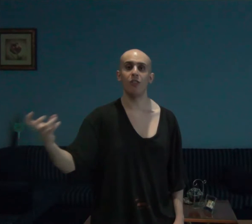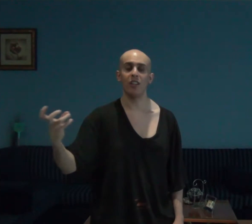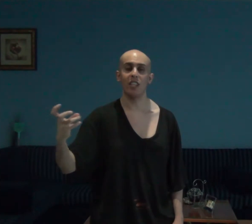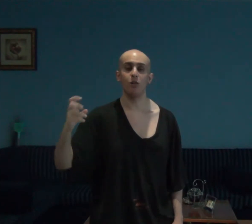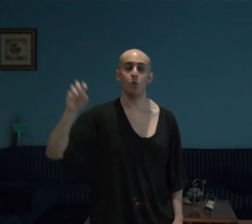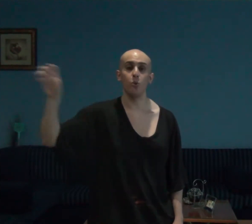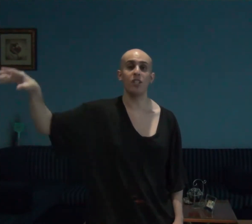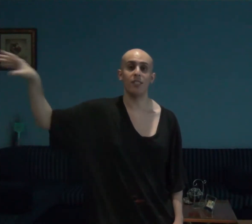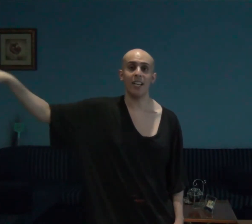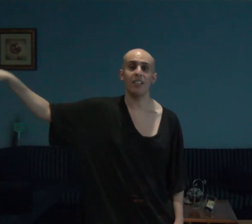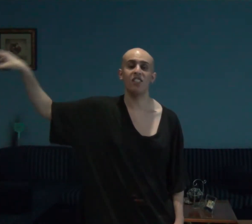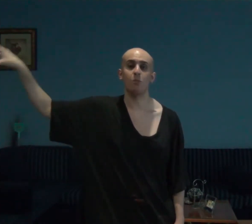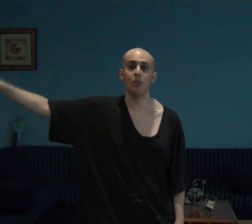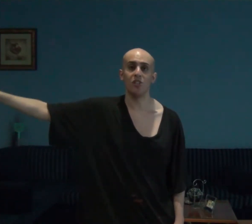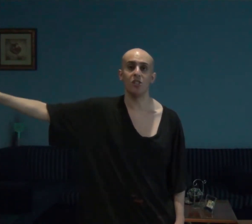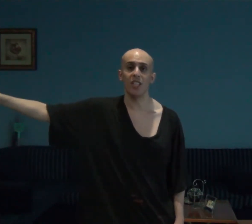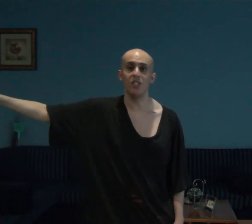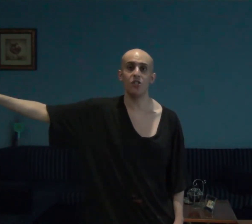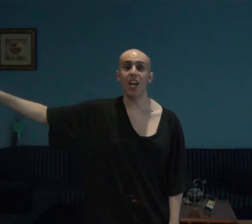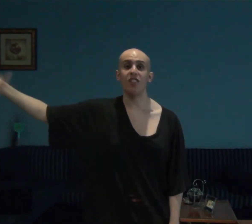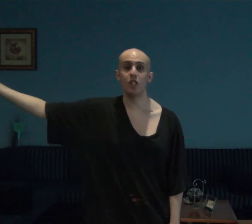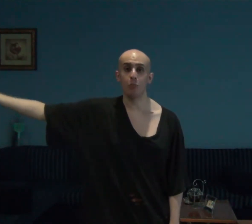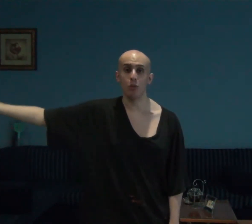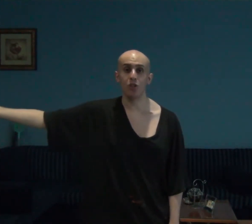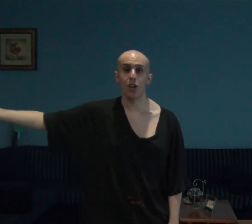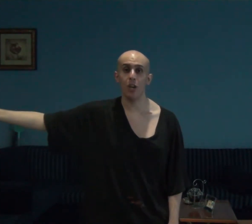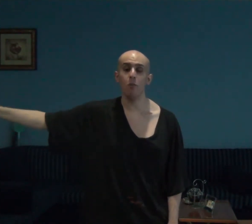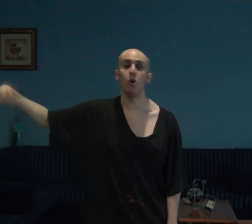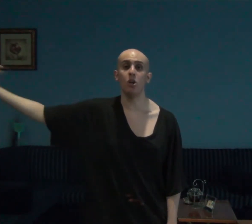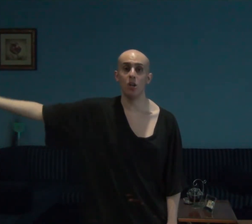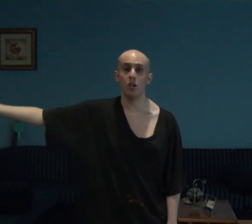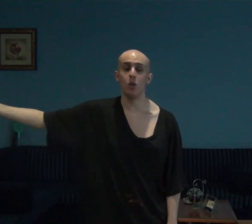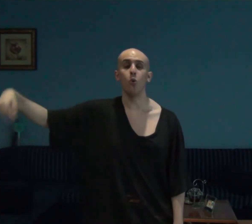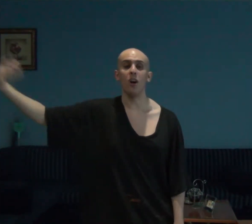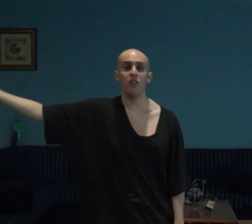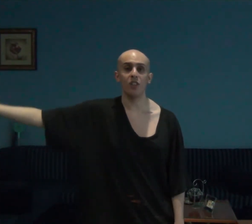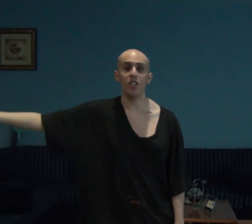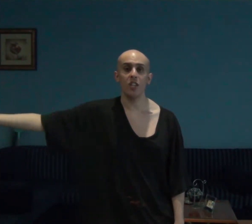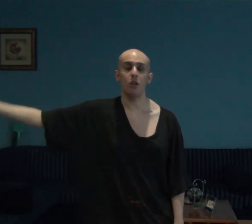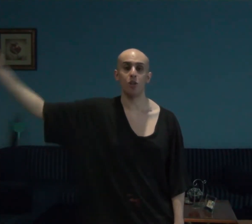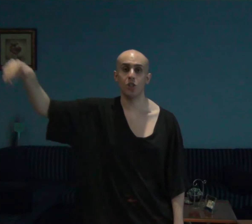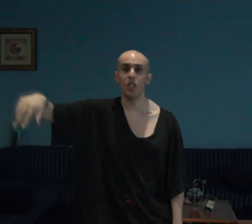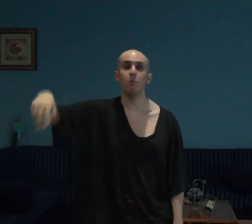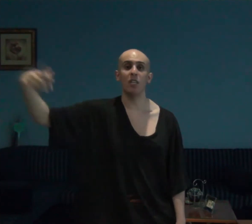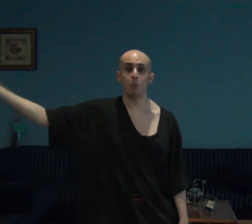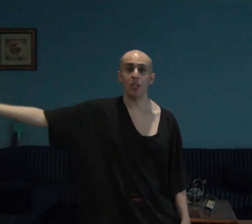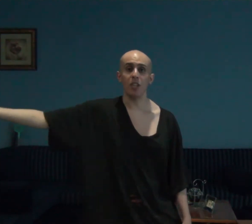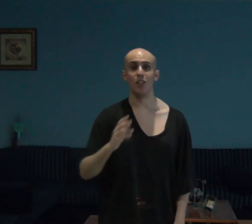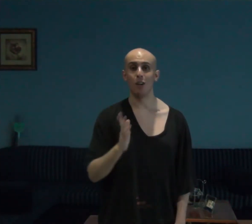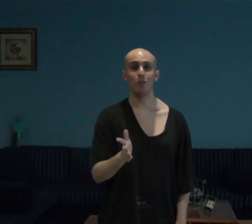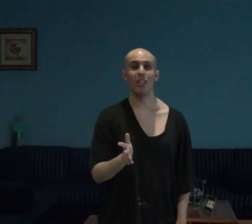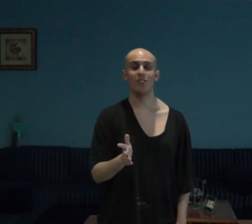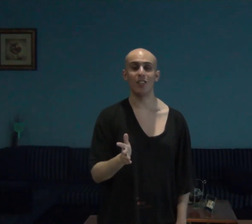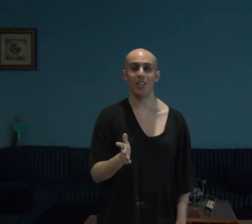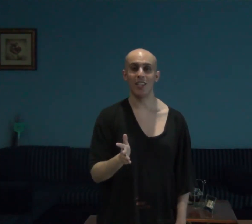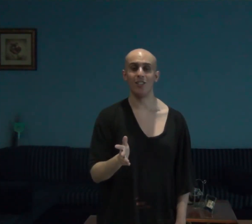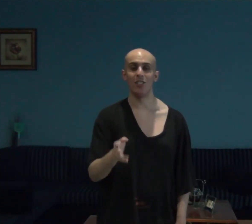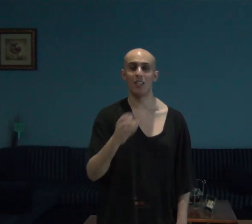find out who exactly this person is and expose him or her whoever he or she may be now guys and gals as